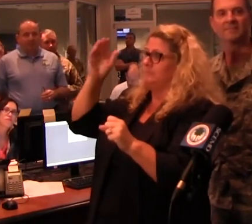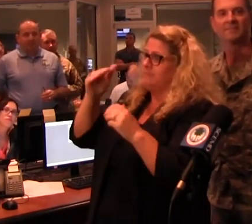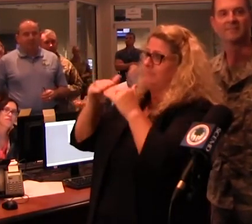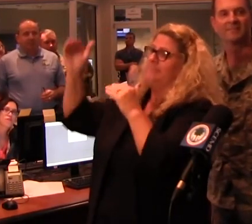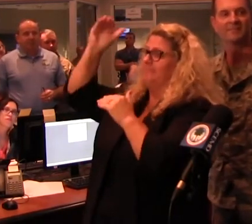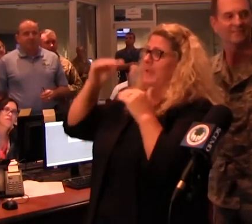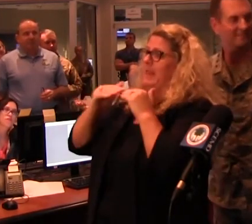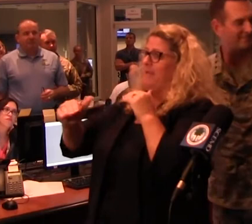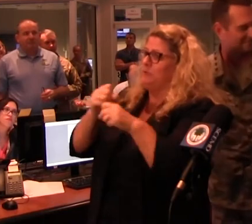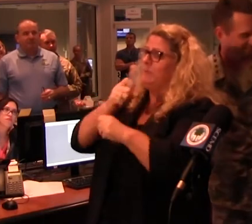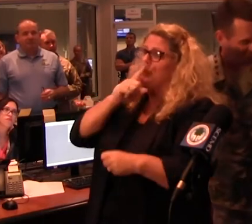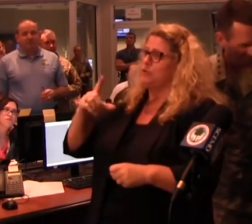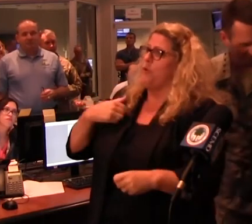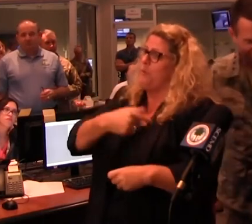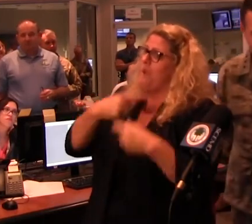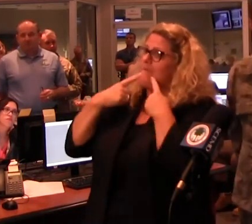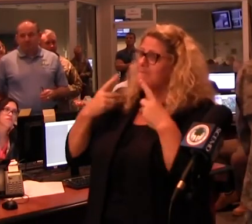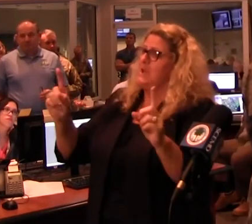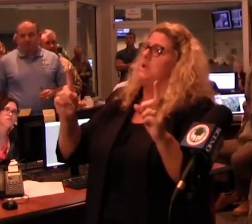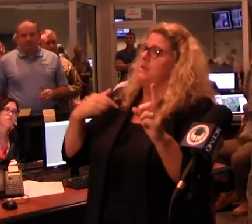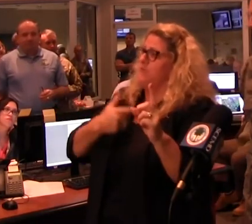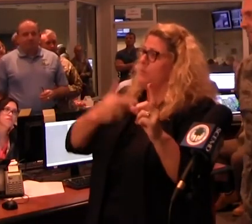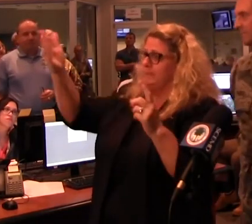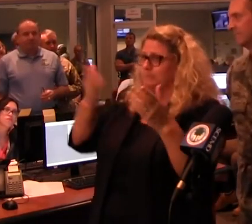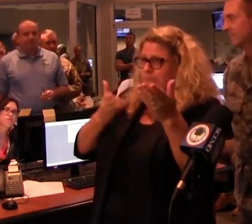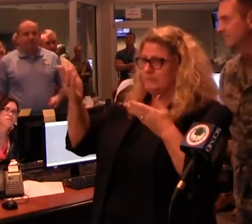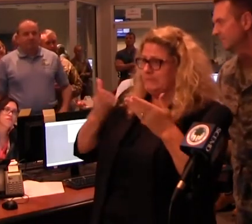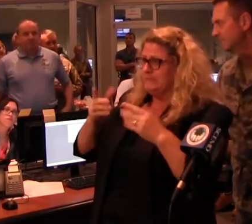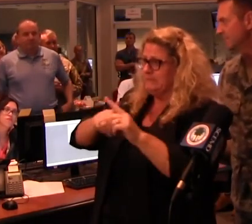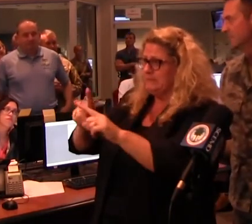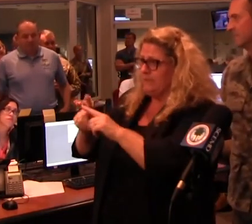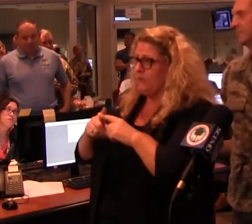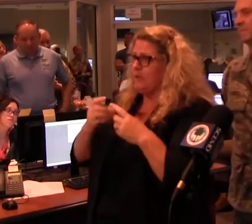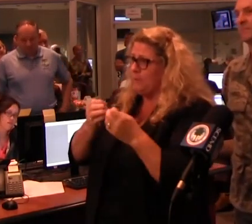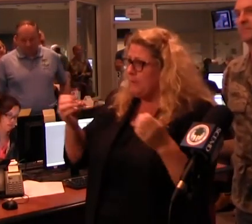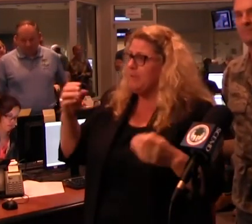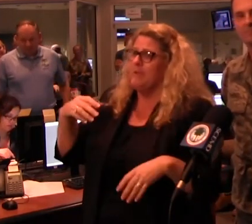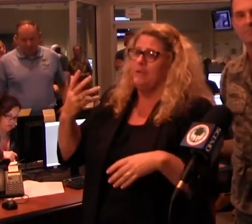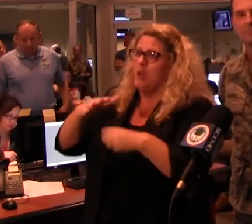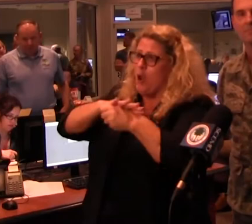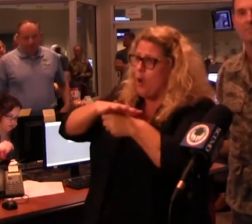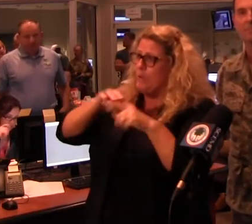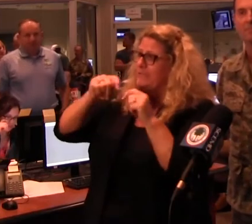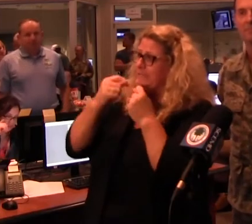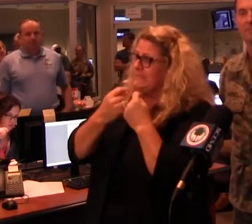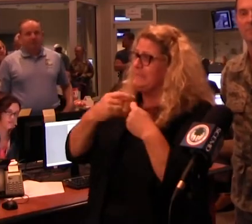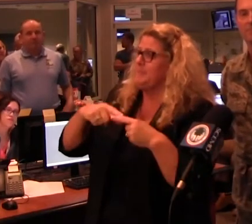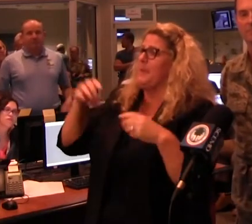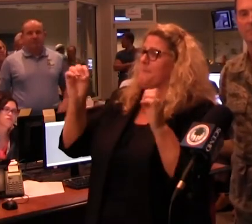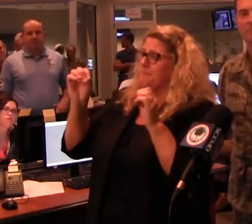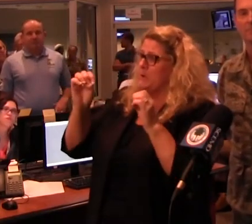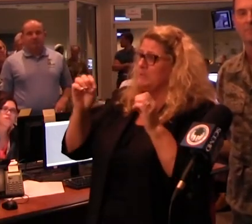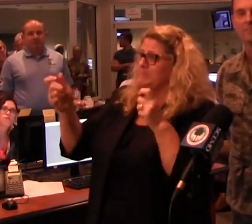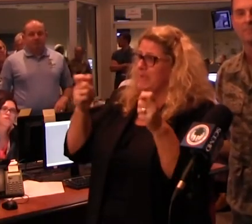to bring in order to be effective. And the collaboration that we have had with the local team here, the emergency management